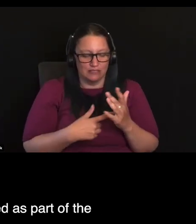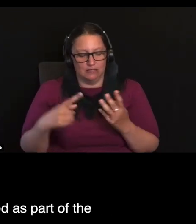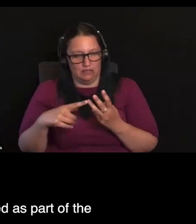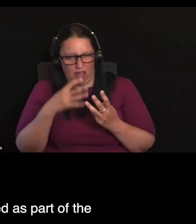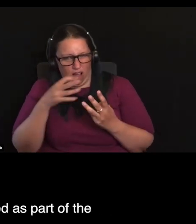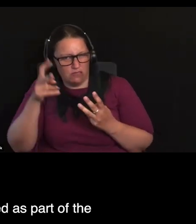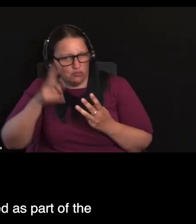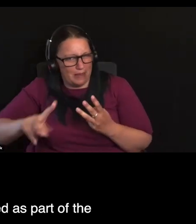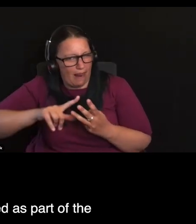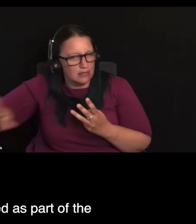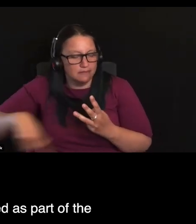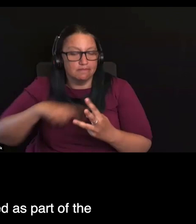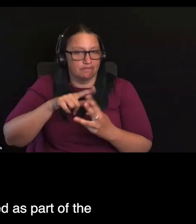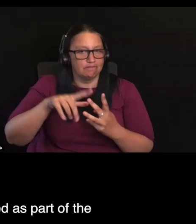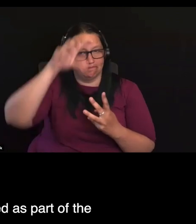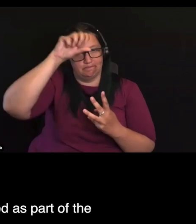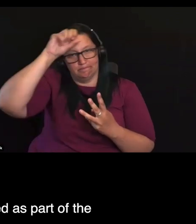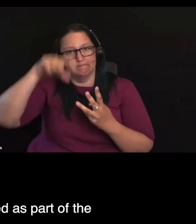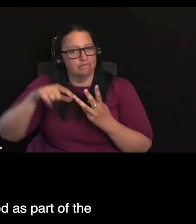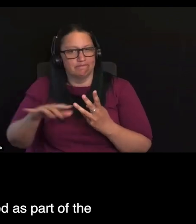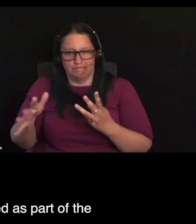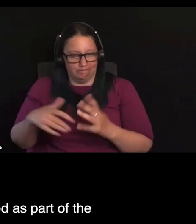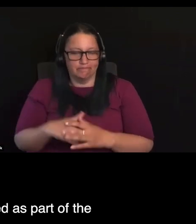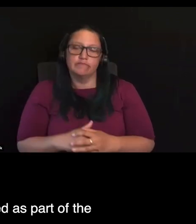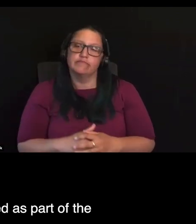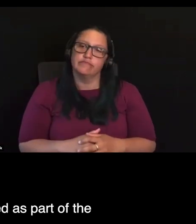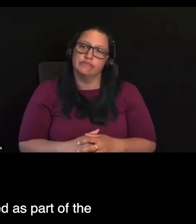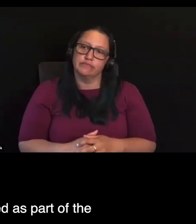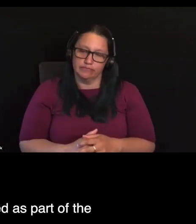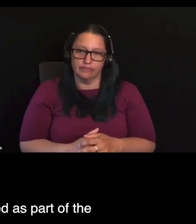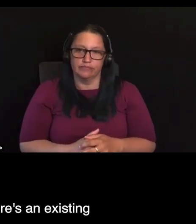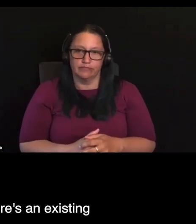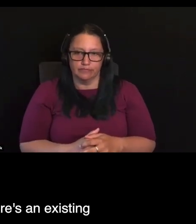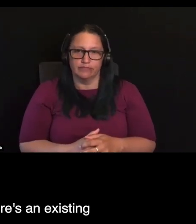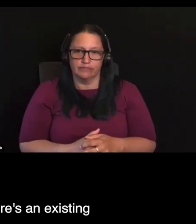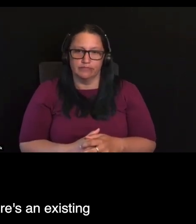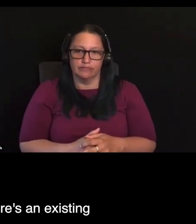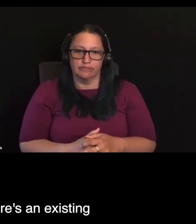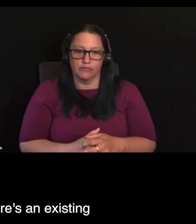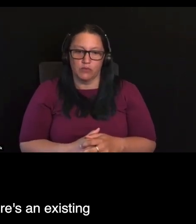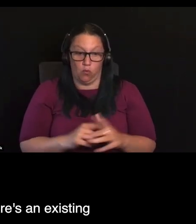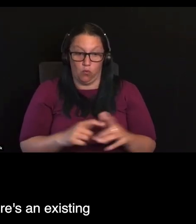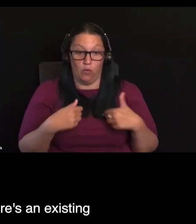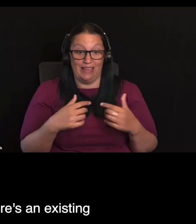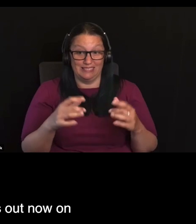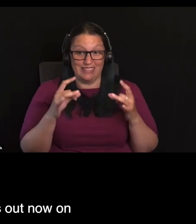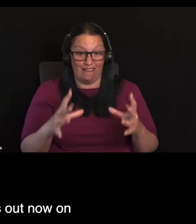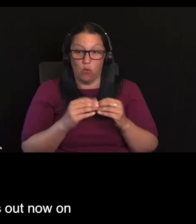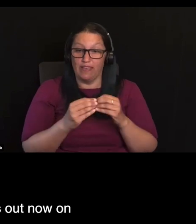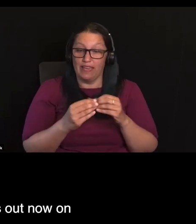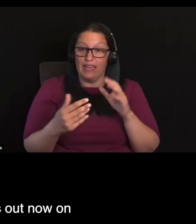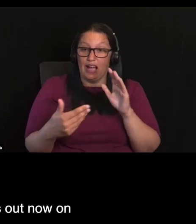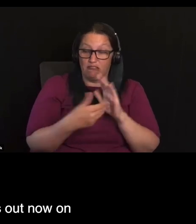what has been considered as part of the upcoming consultation, and there's an existing